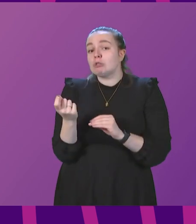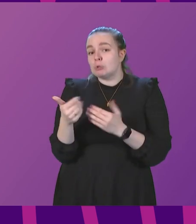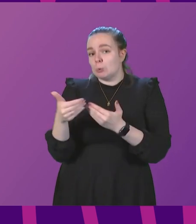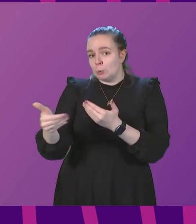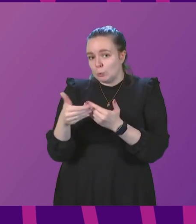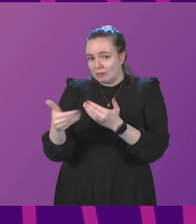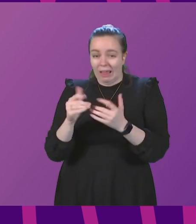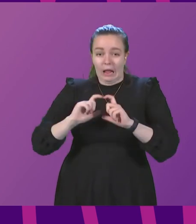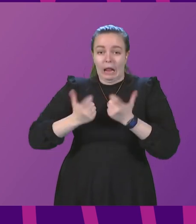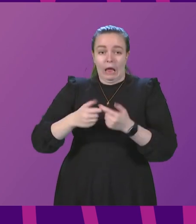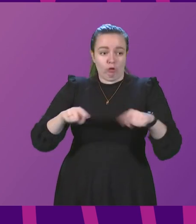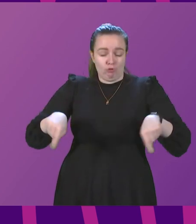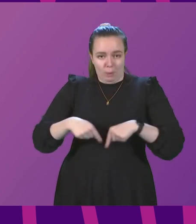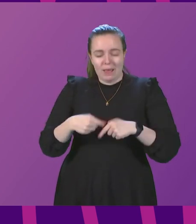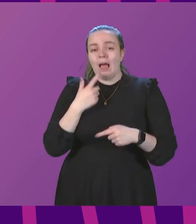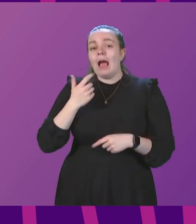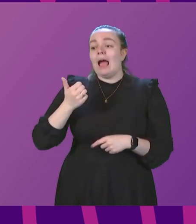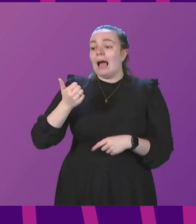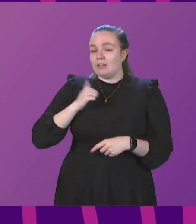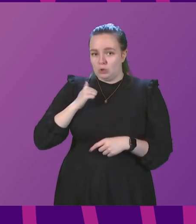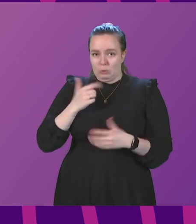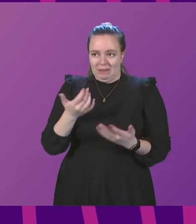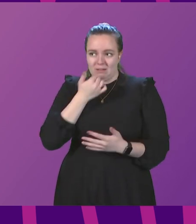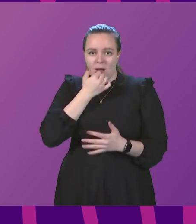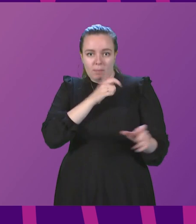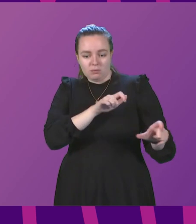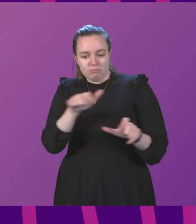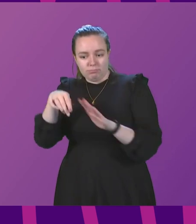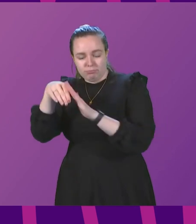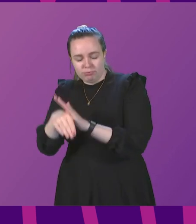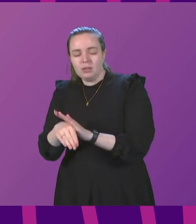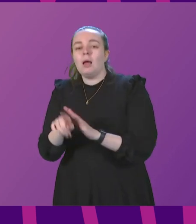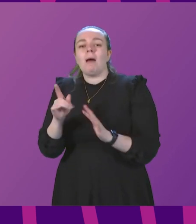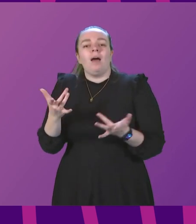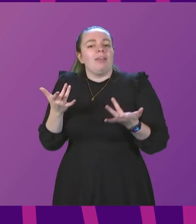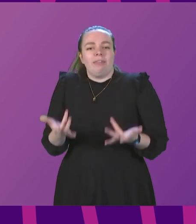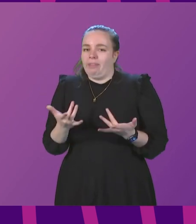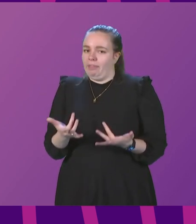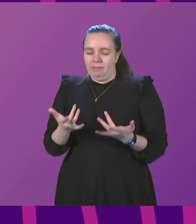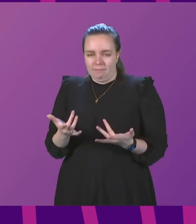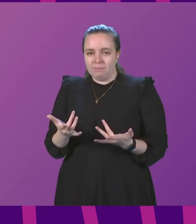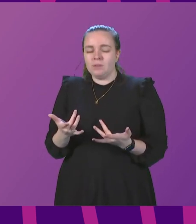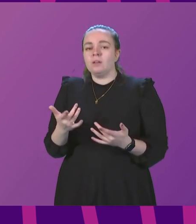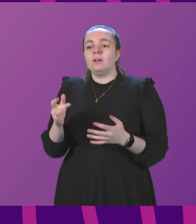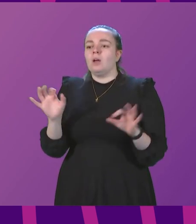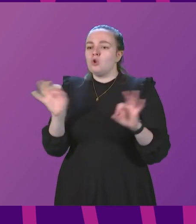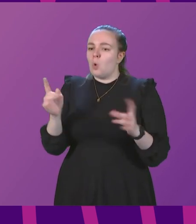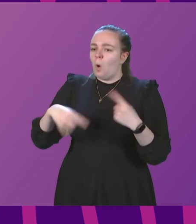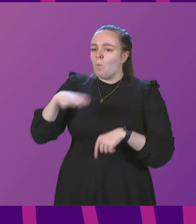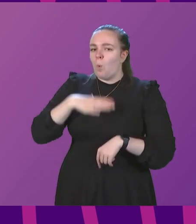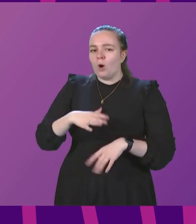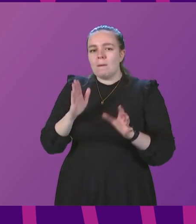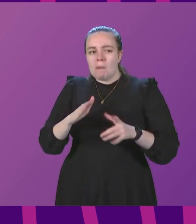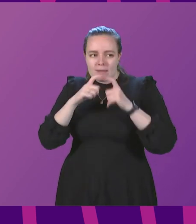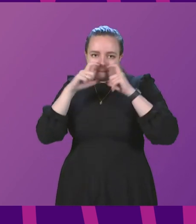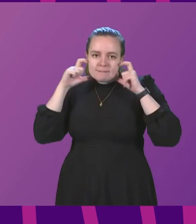in classrooms, assuming, of course, that current trends continue, we have not yet reached that stage. No one wants young people to have to wear